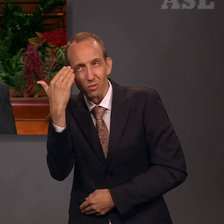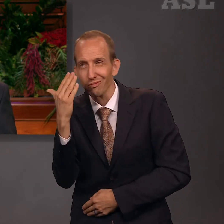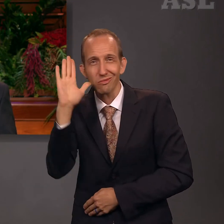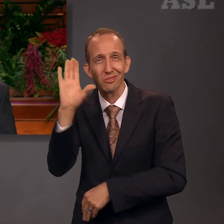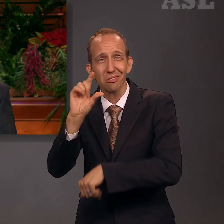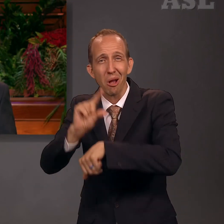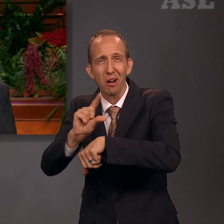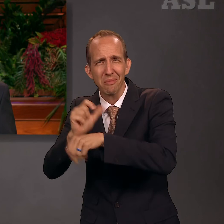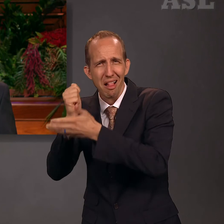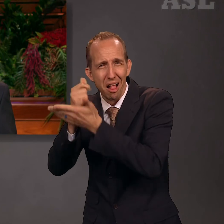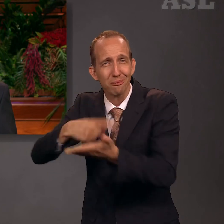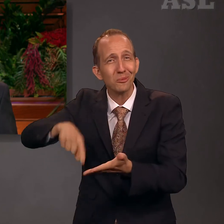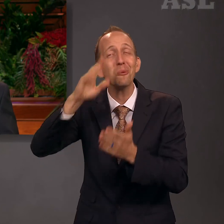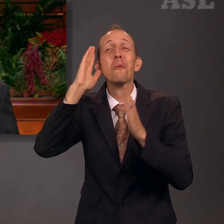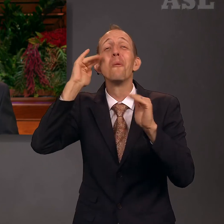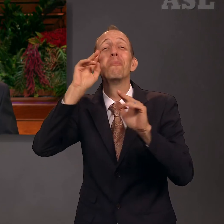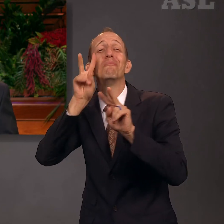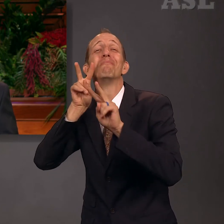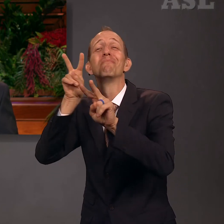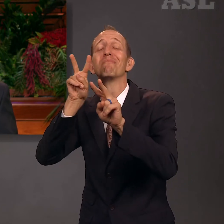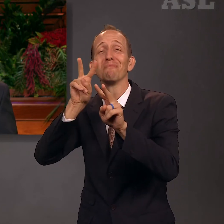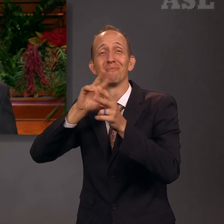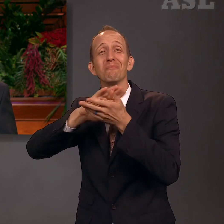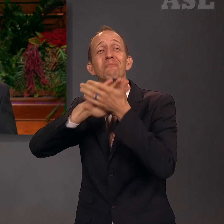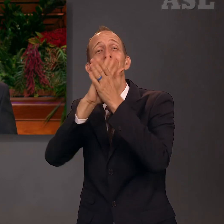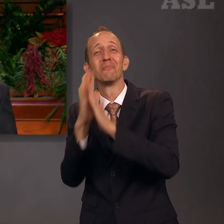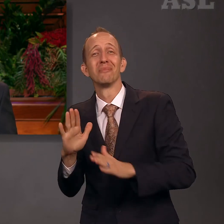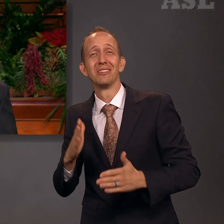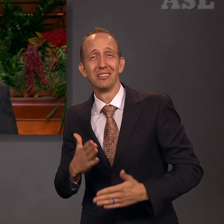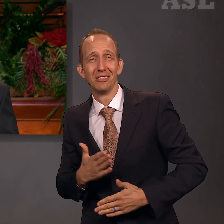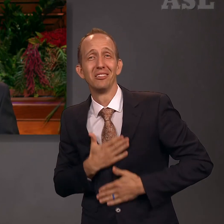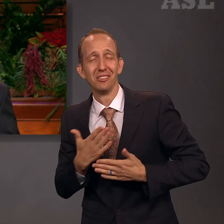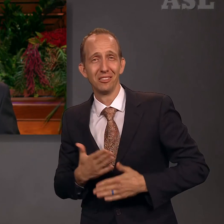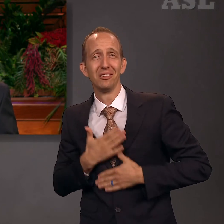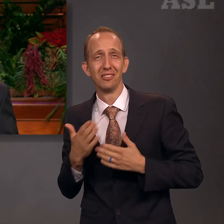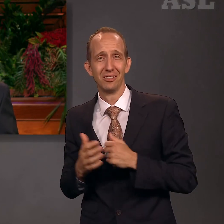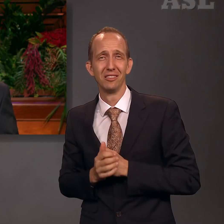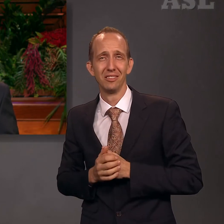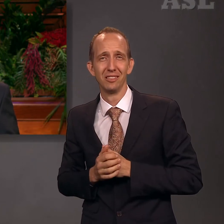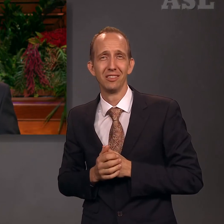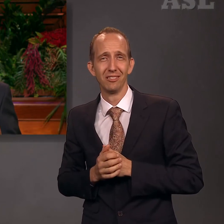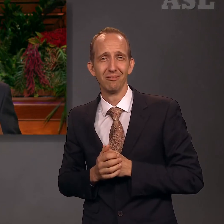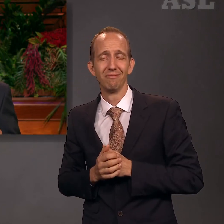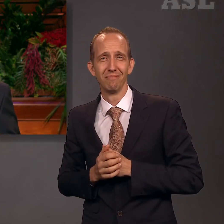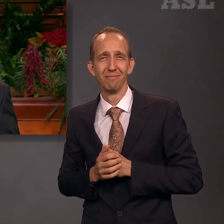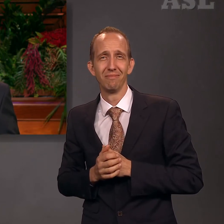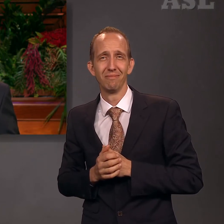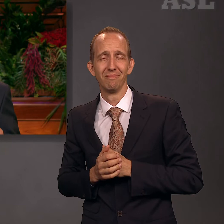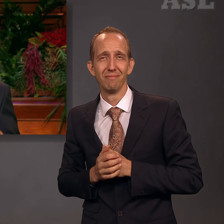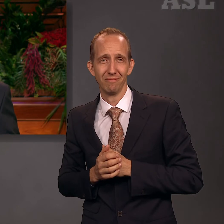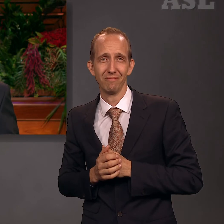one of us. I know that His gospel can bring us hope, peace, and joy,